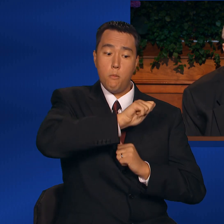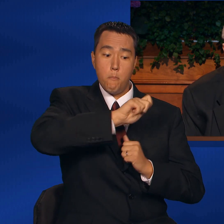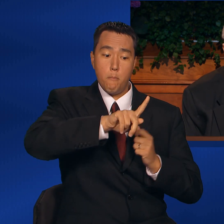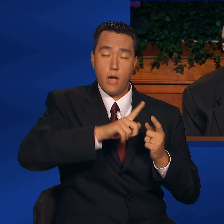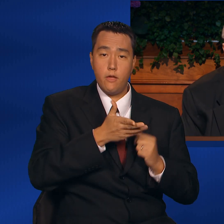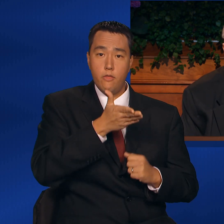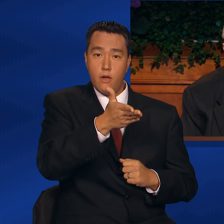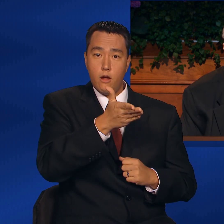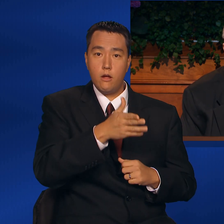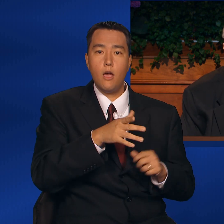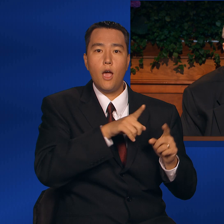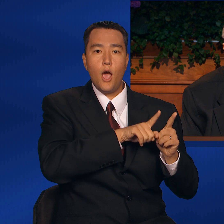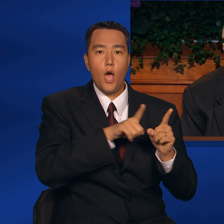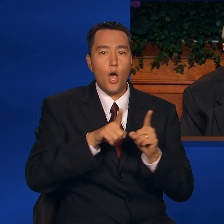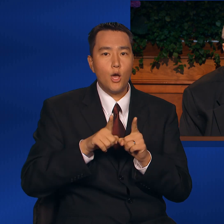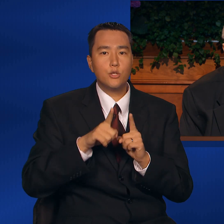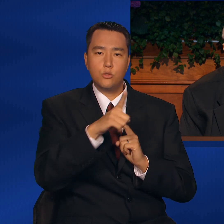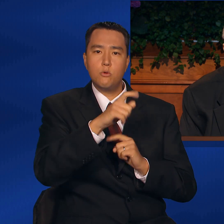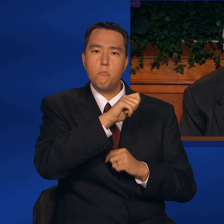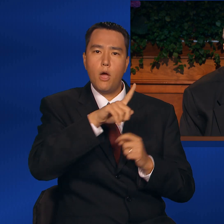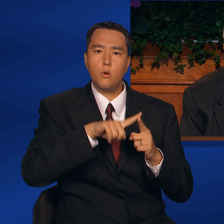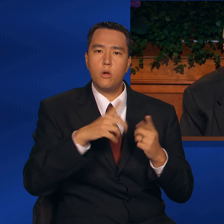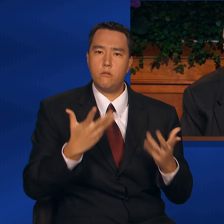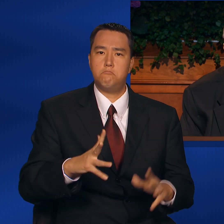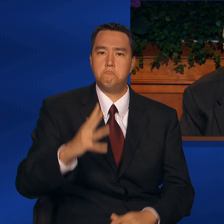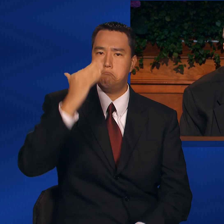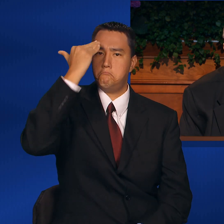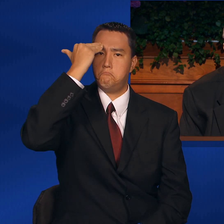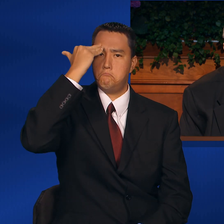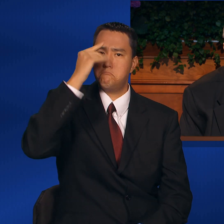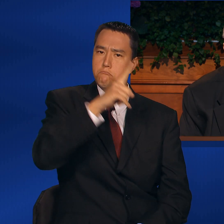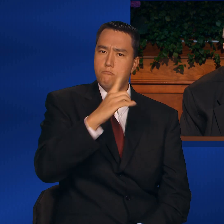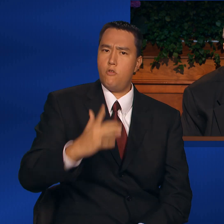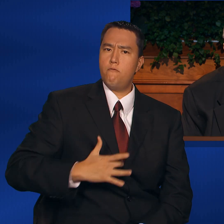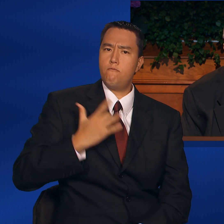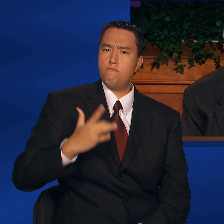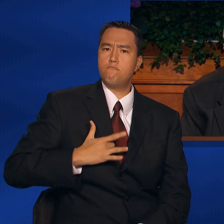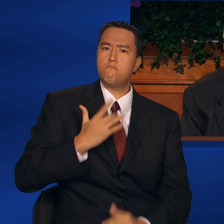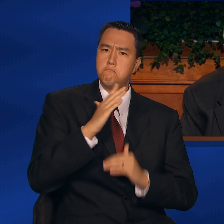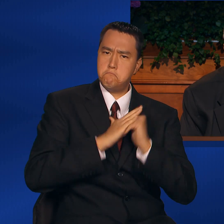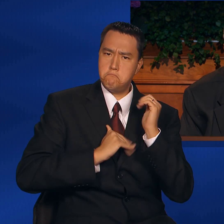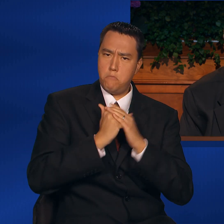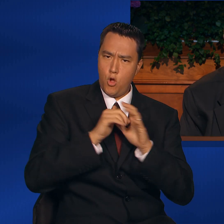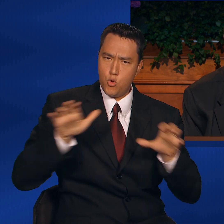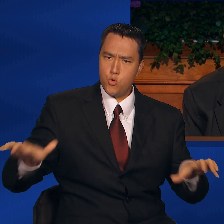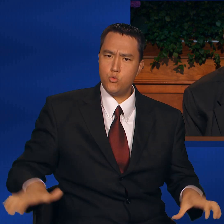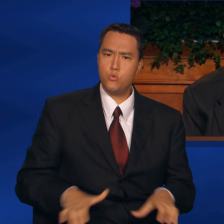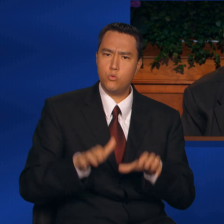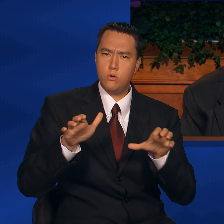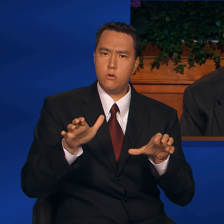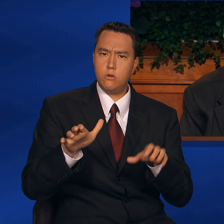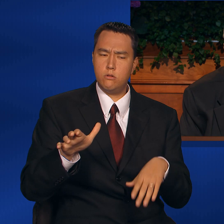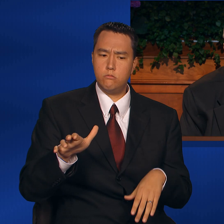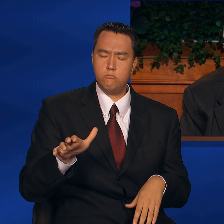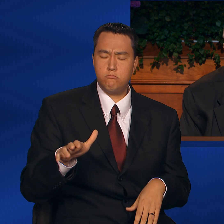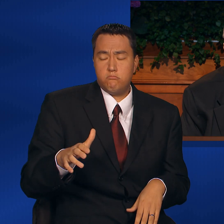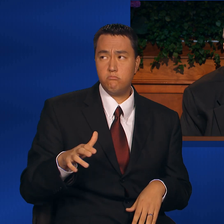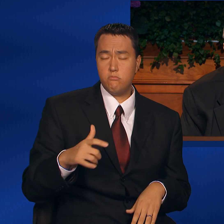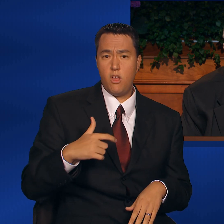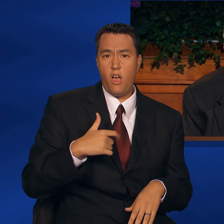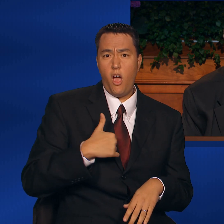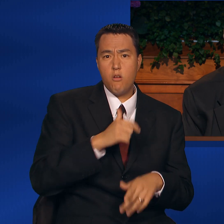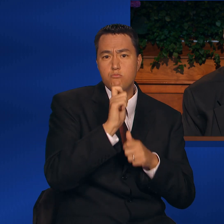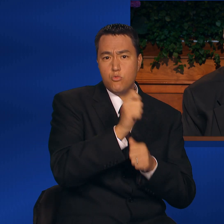he also went back to what he knew, to what he felt comfortable doing. I go a-fishing, He